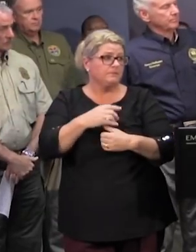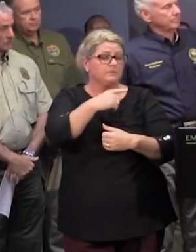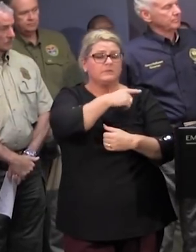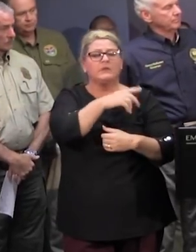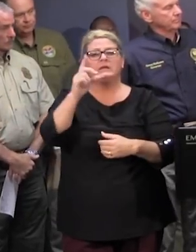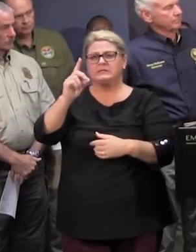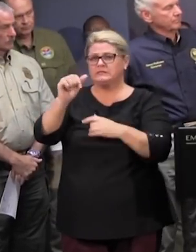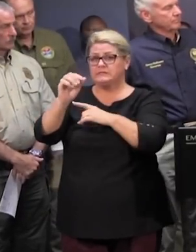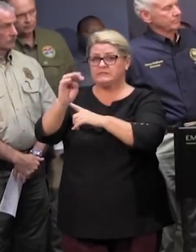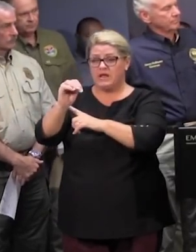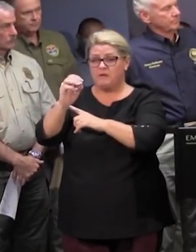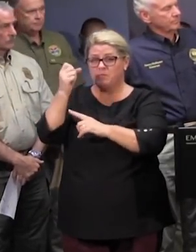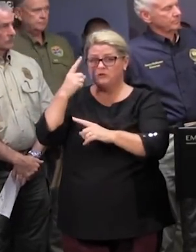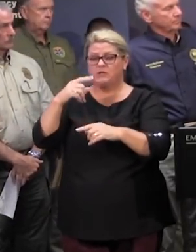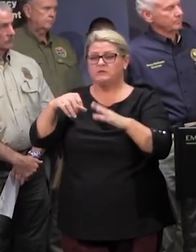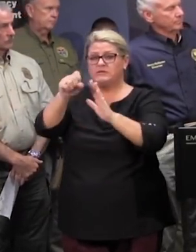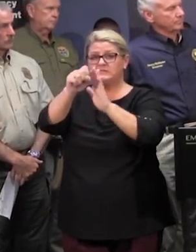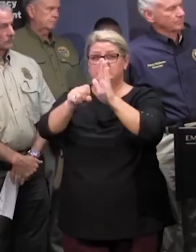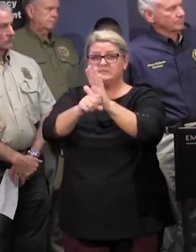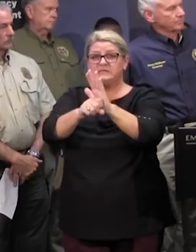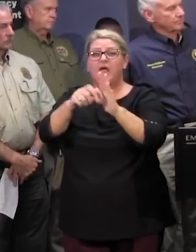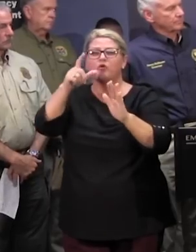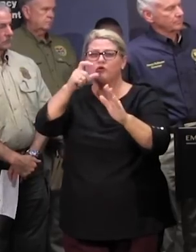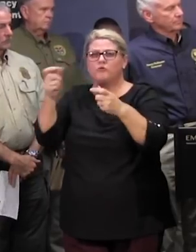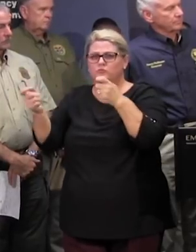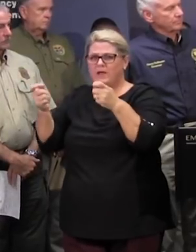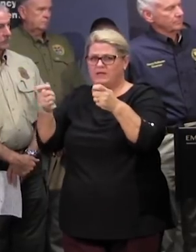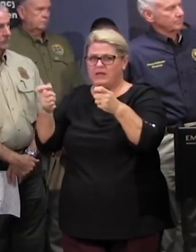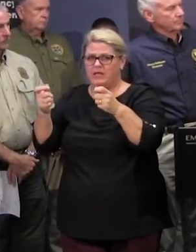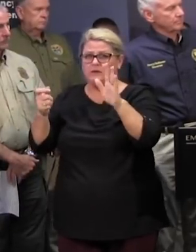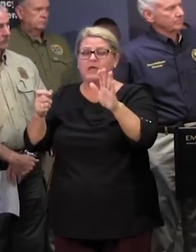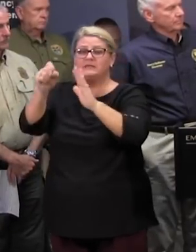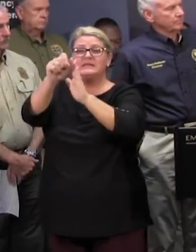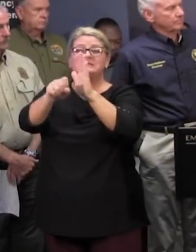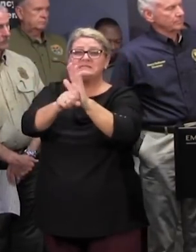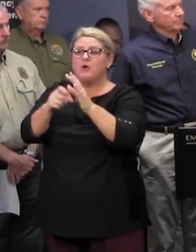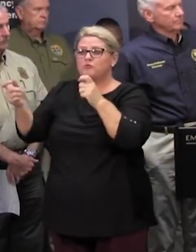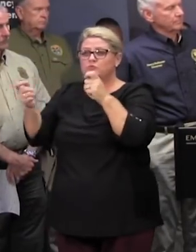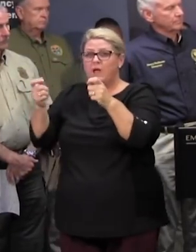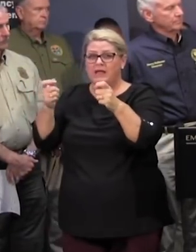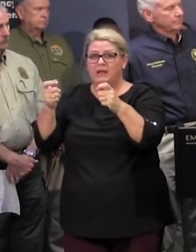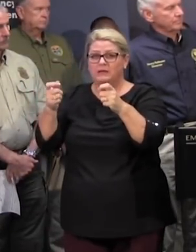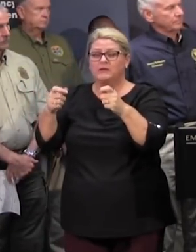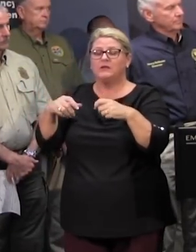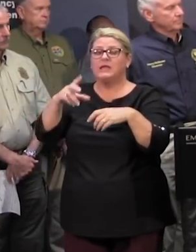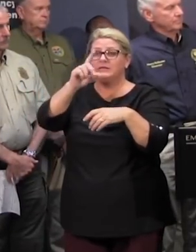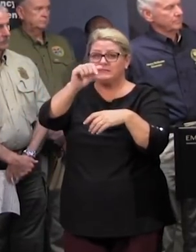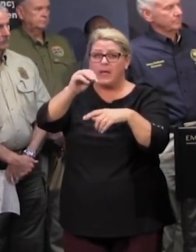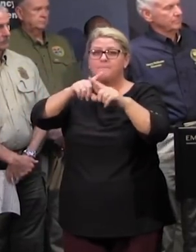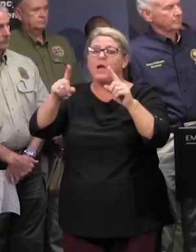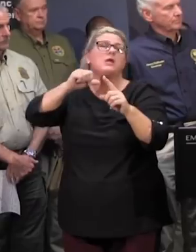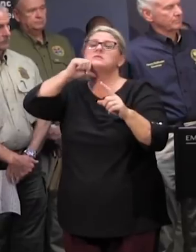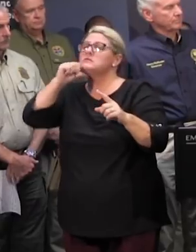relates to dams that the state regulates and keep in mind the state regulate does not regulate lake dams those are